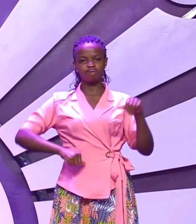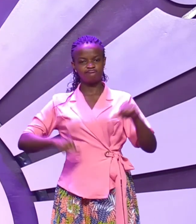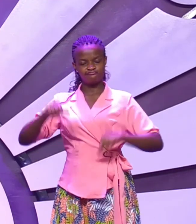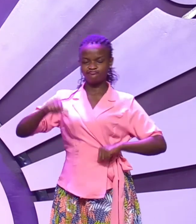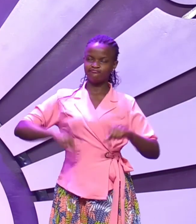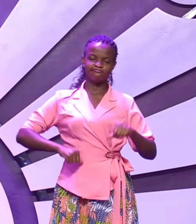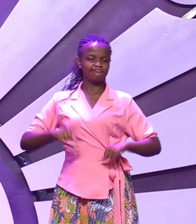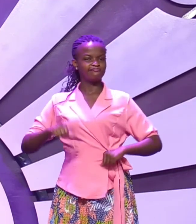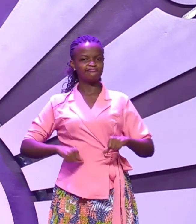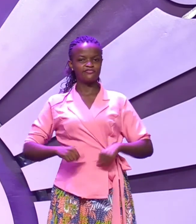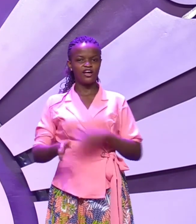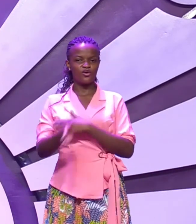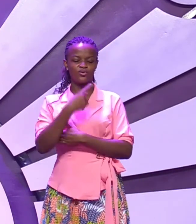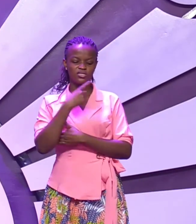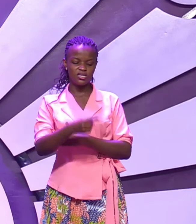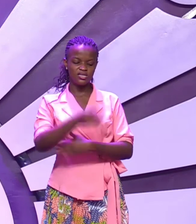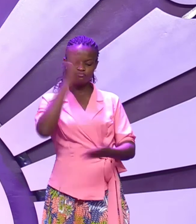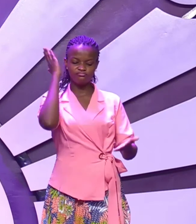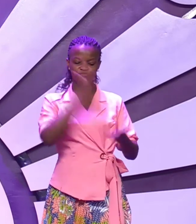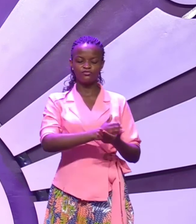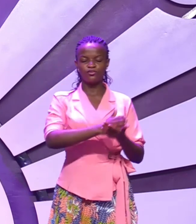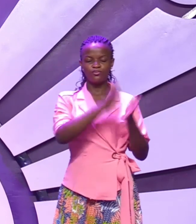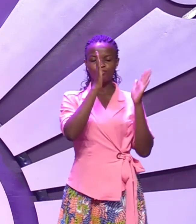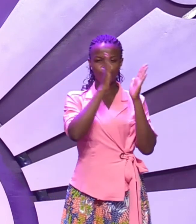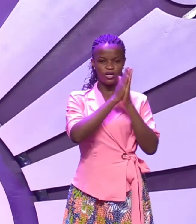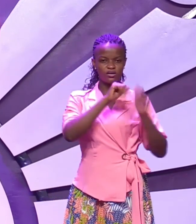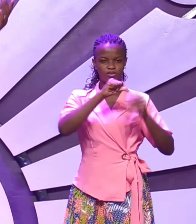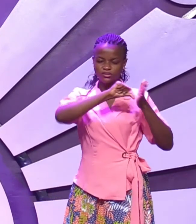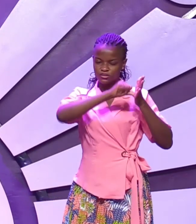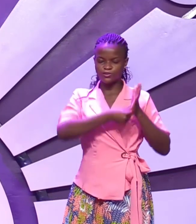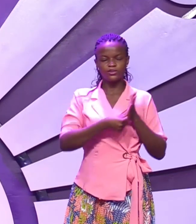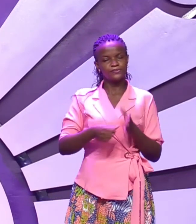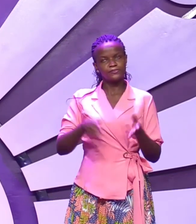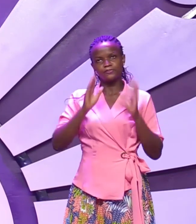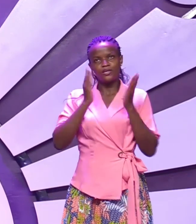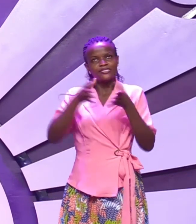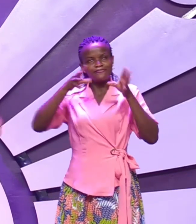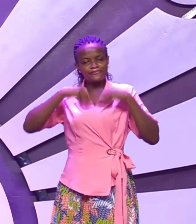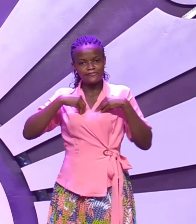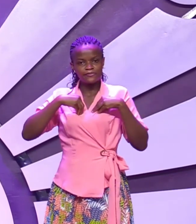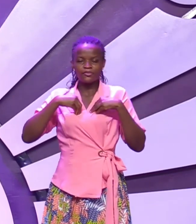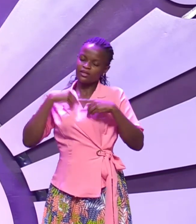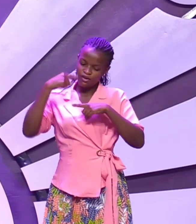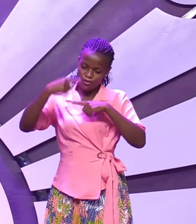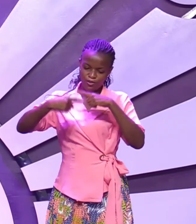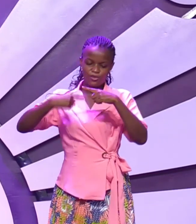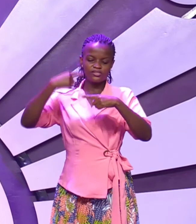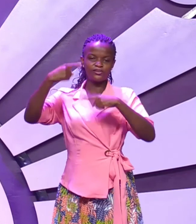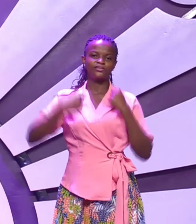God told him don't pray anymore that way and he accepted and he moved on